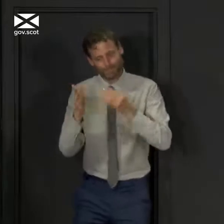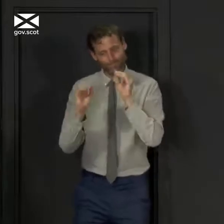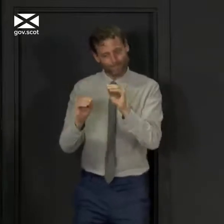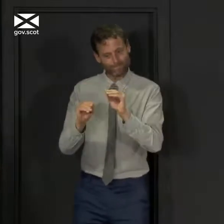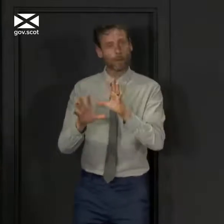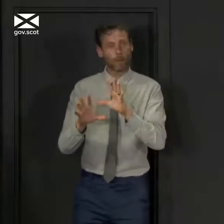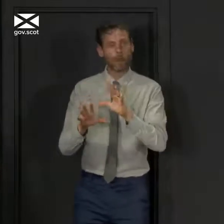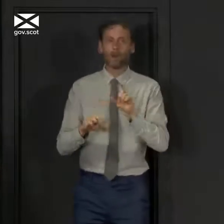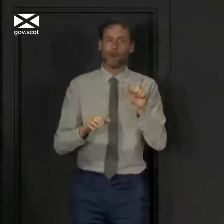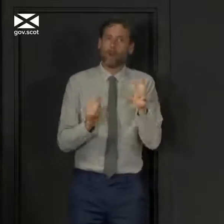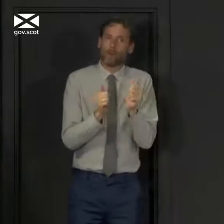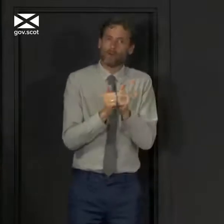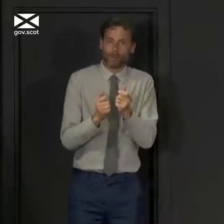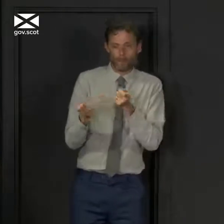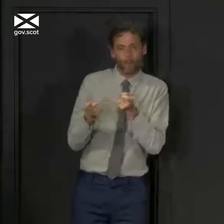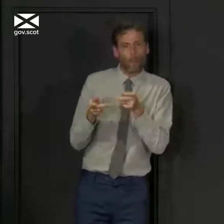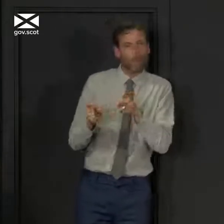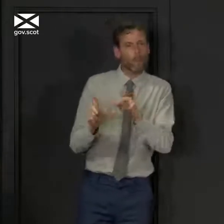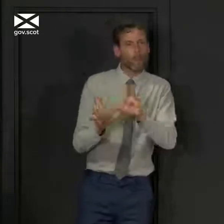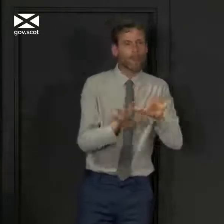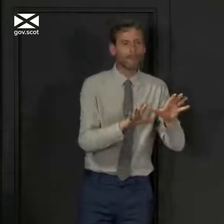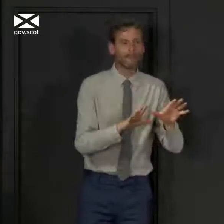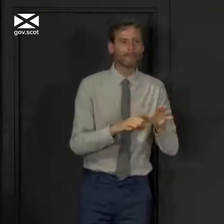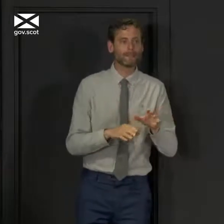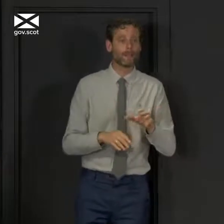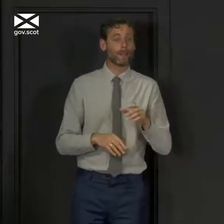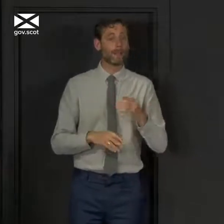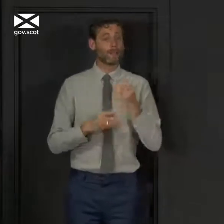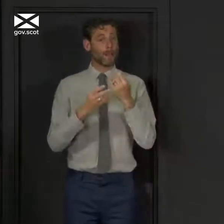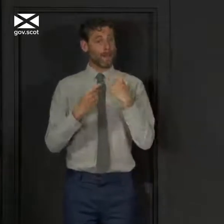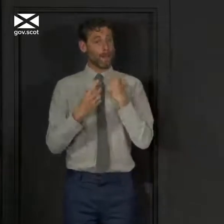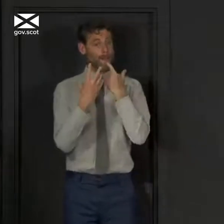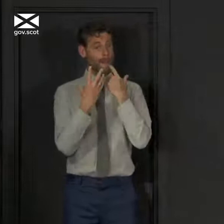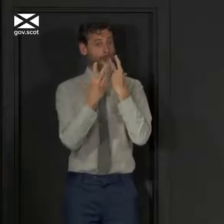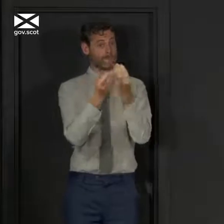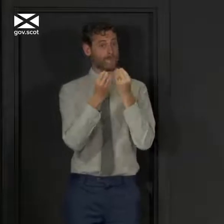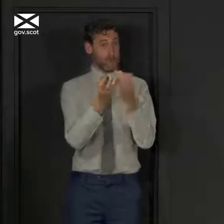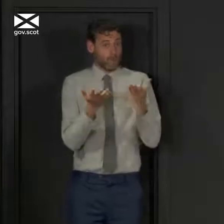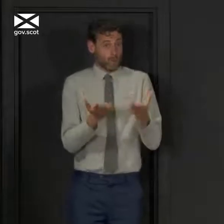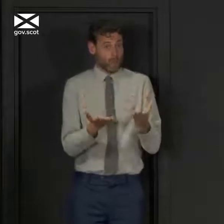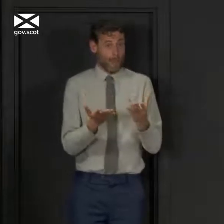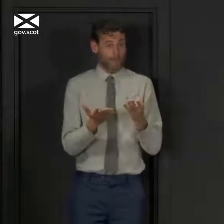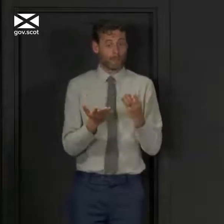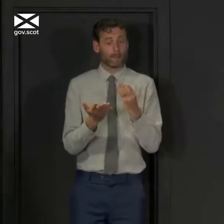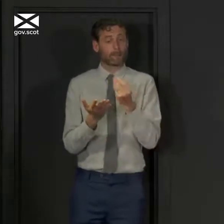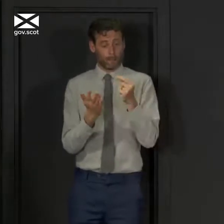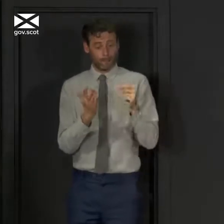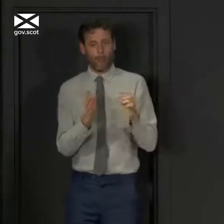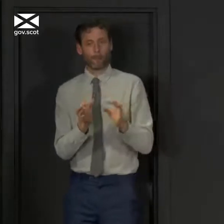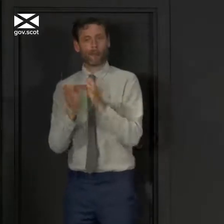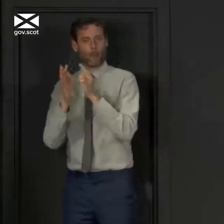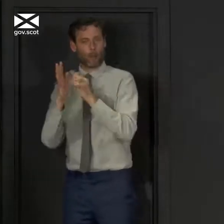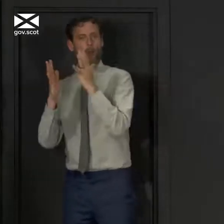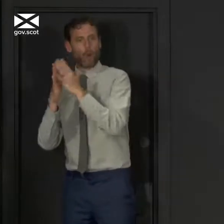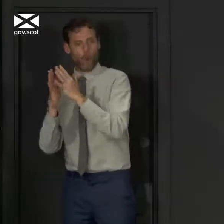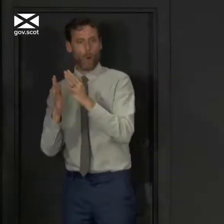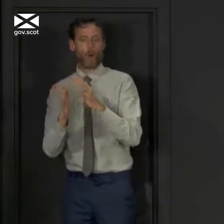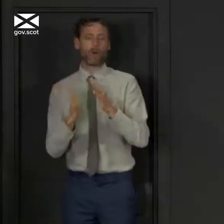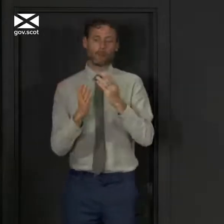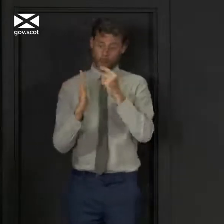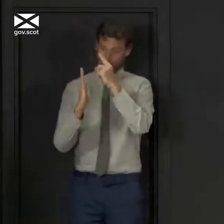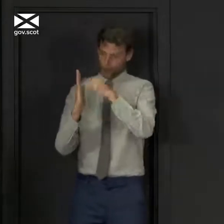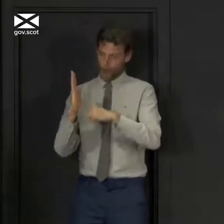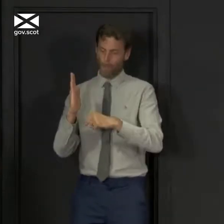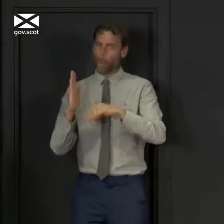some of what I've talked about today is not the letter of the law it's guidance but there are still aspects of this that are in the law